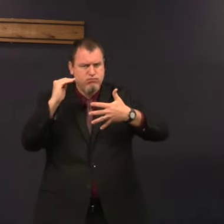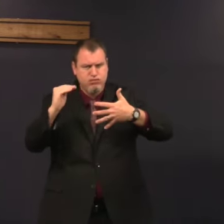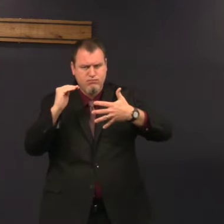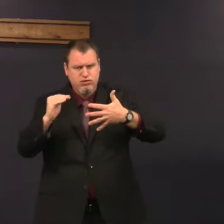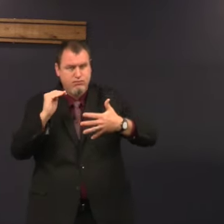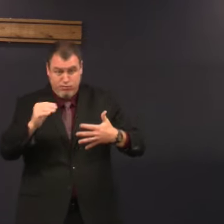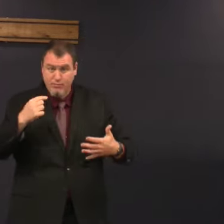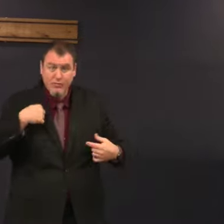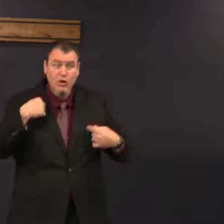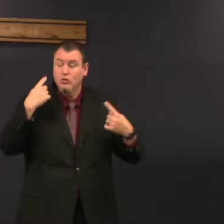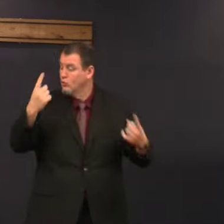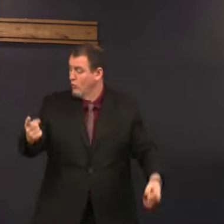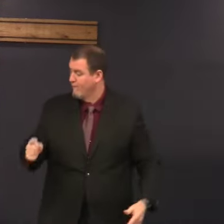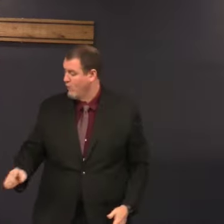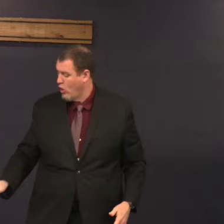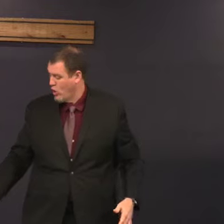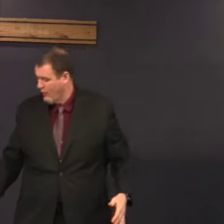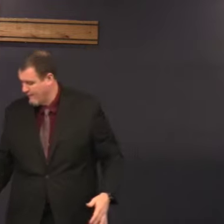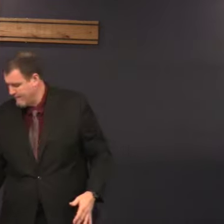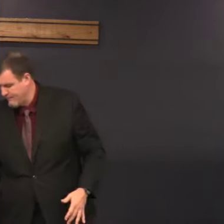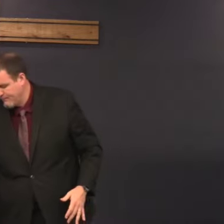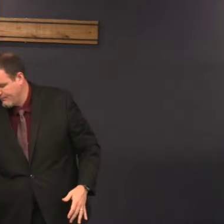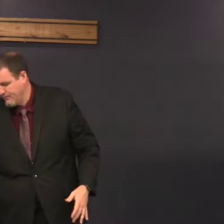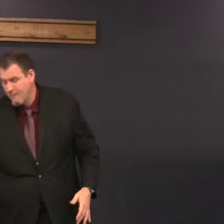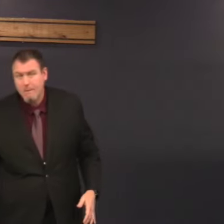when he said, I am various things.